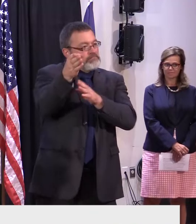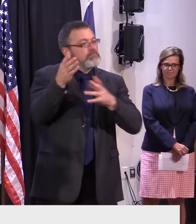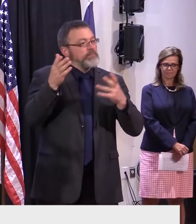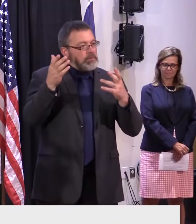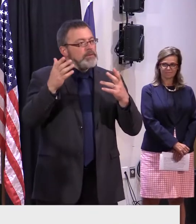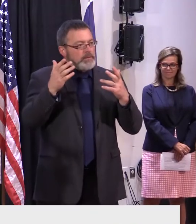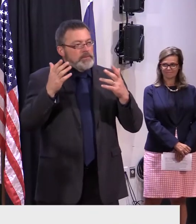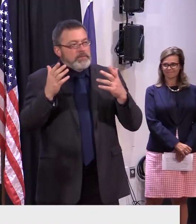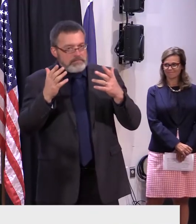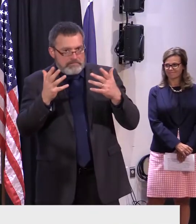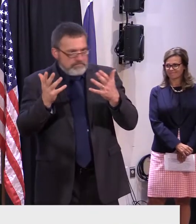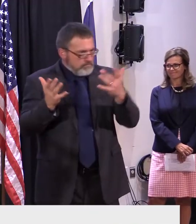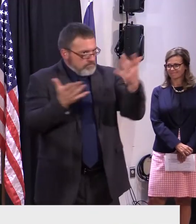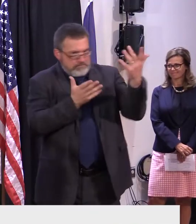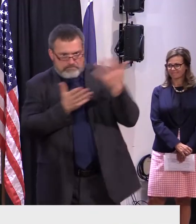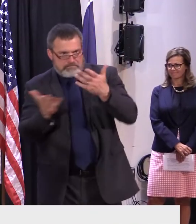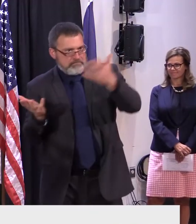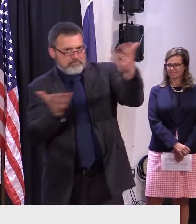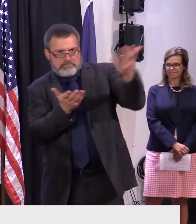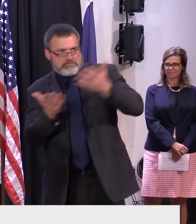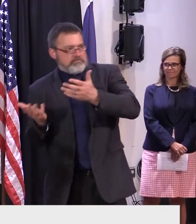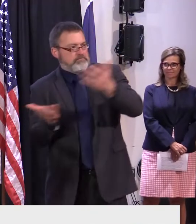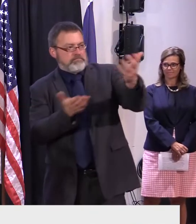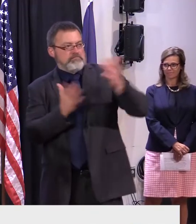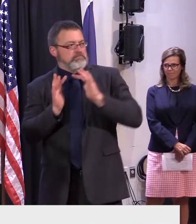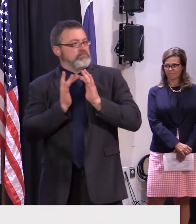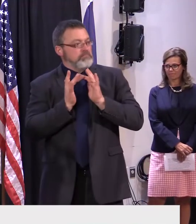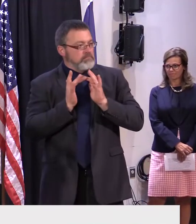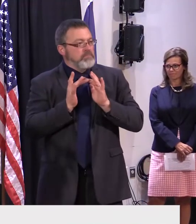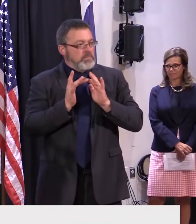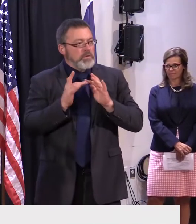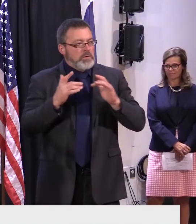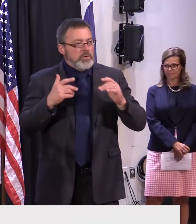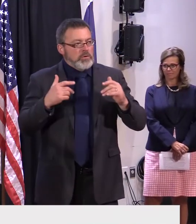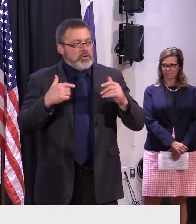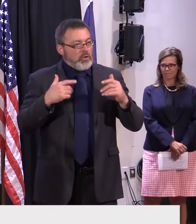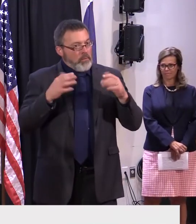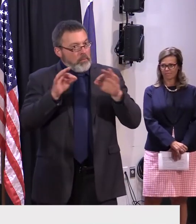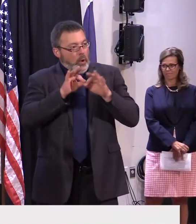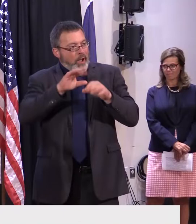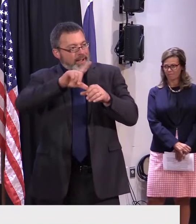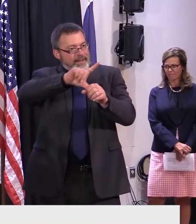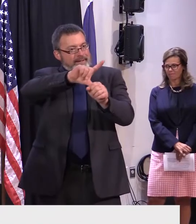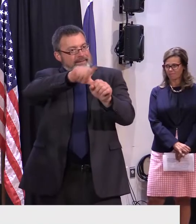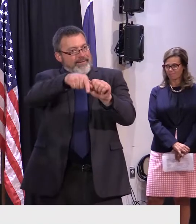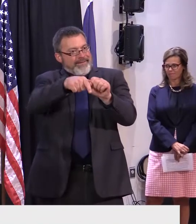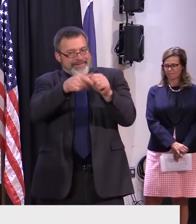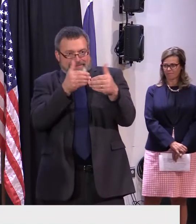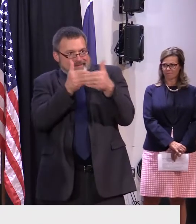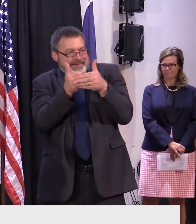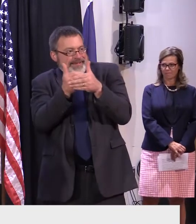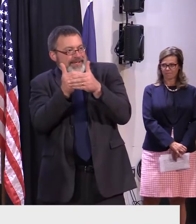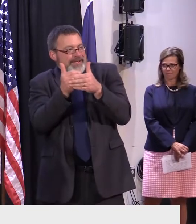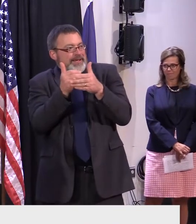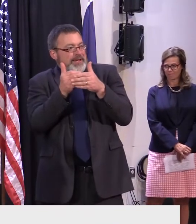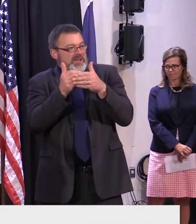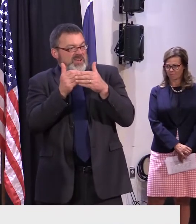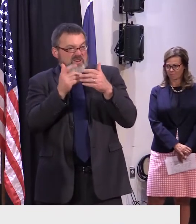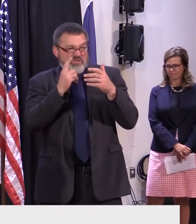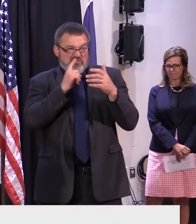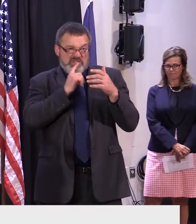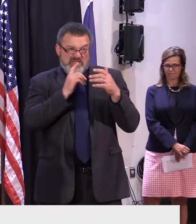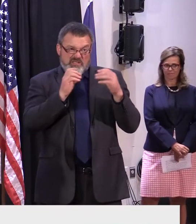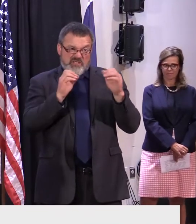and stay with the supply chain. So, again, it's difficult because they have a lot to offer. Obviously, with a